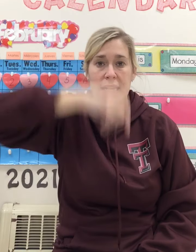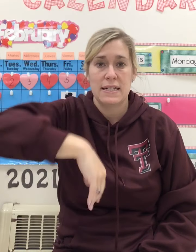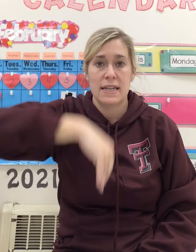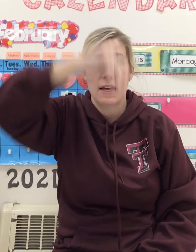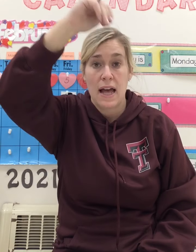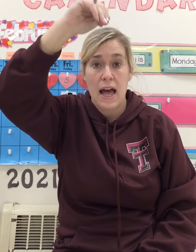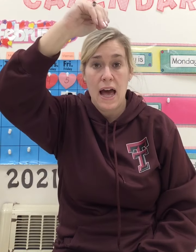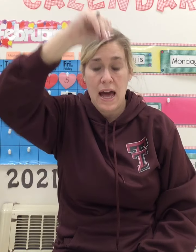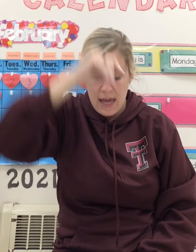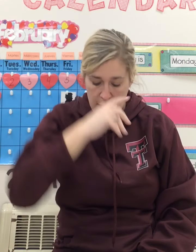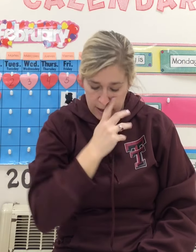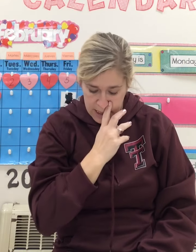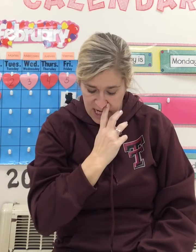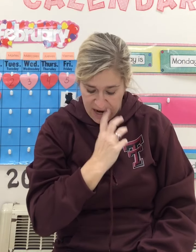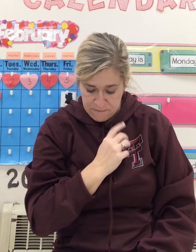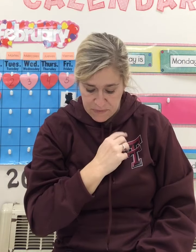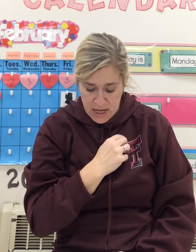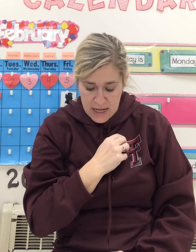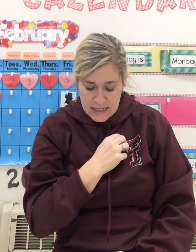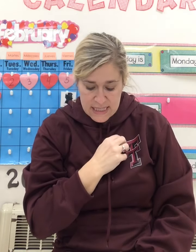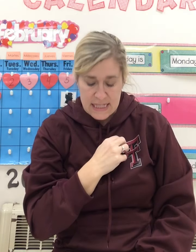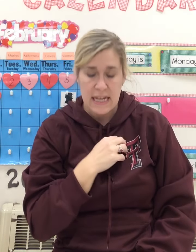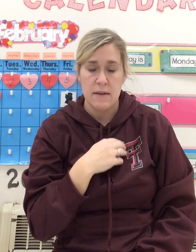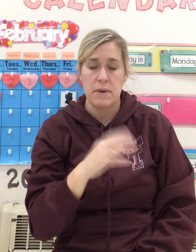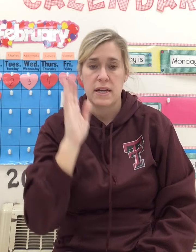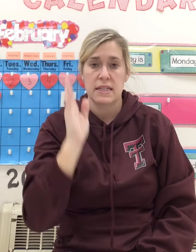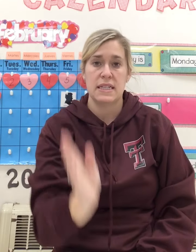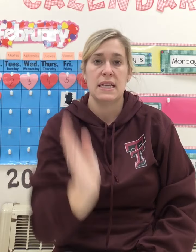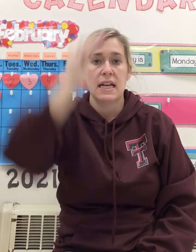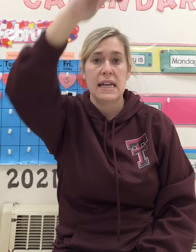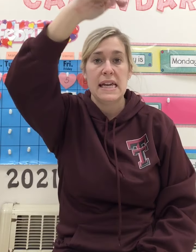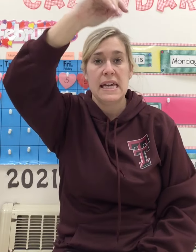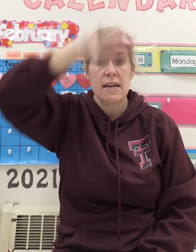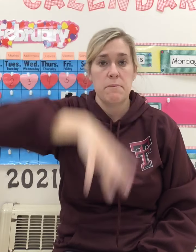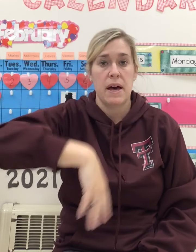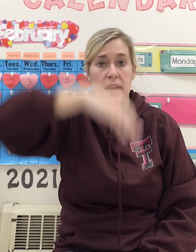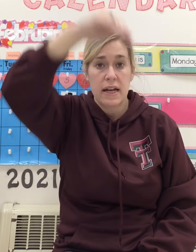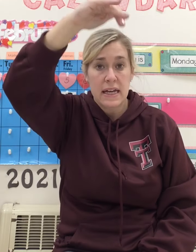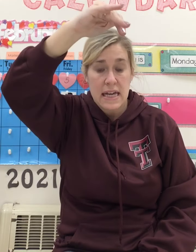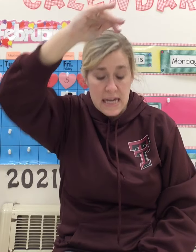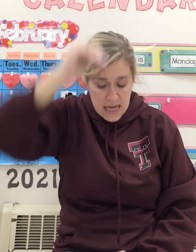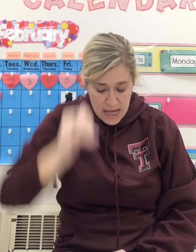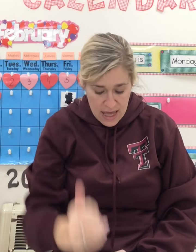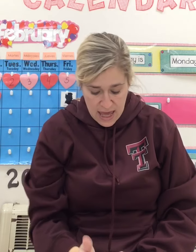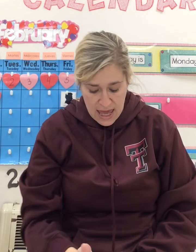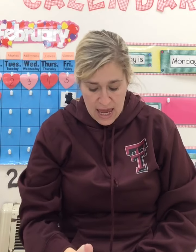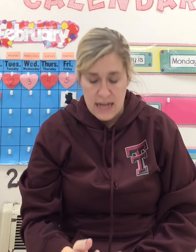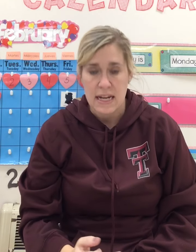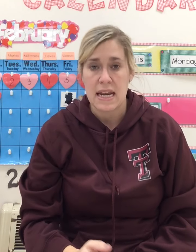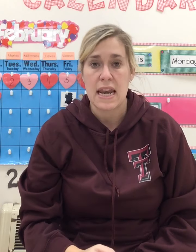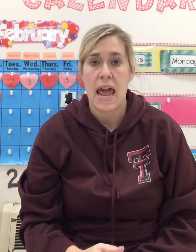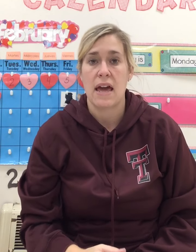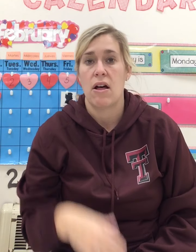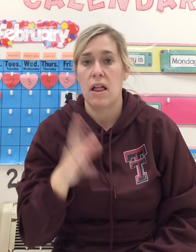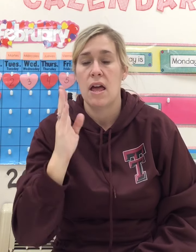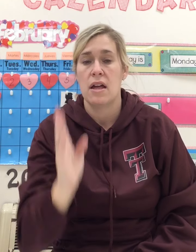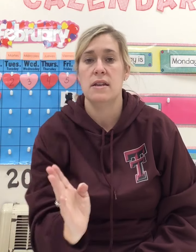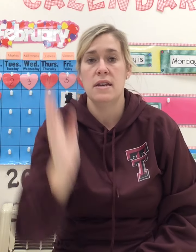-T. I. Good job. Seam. S-E-M. E. And nail. N